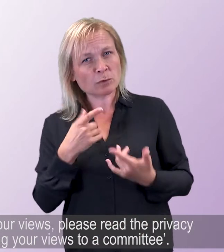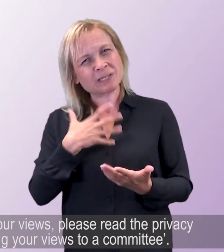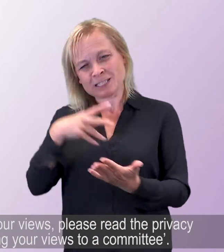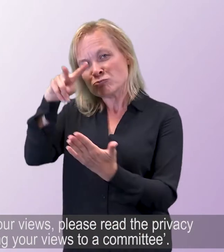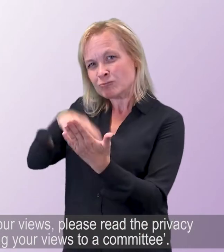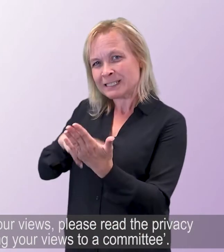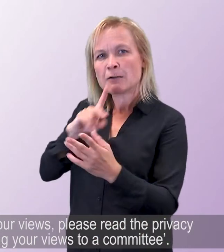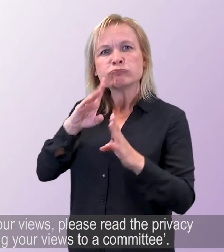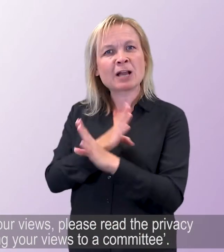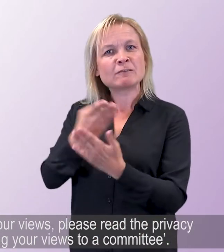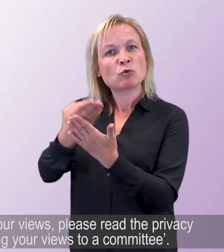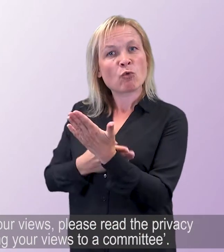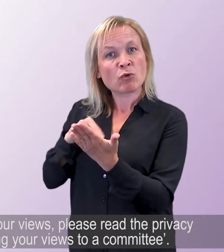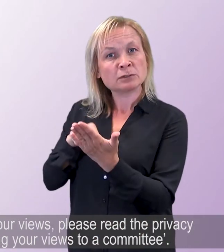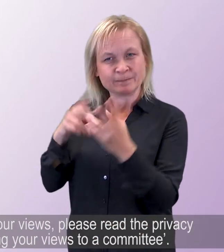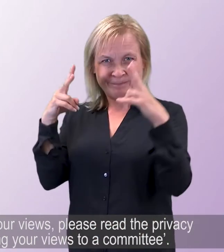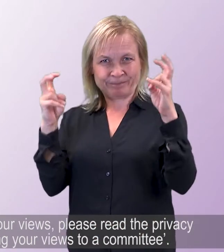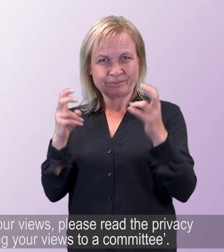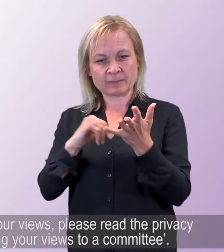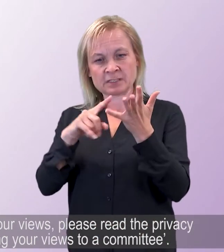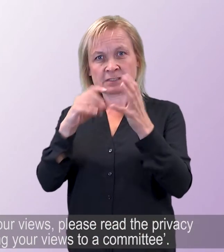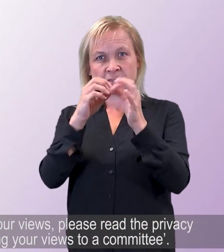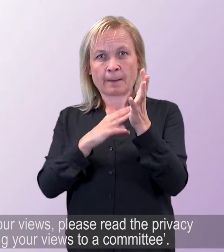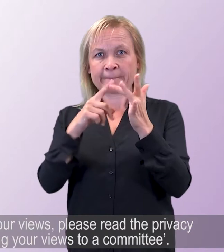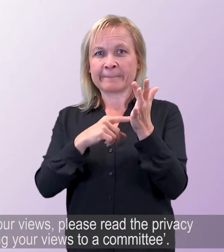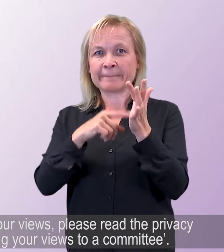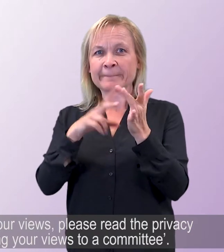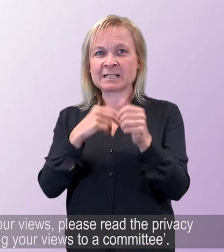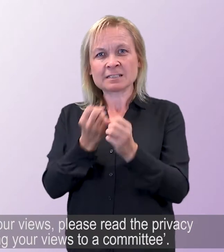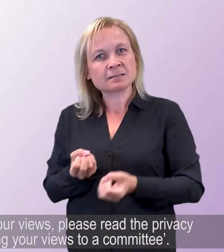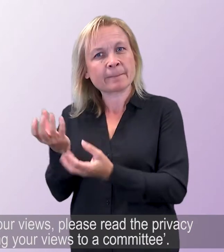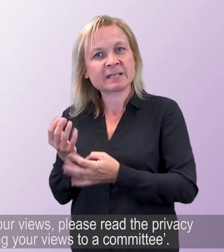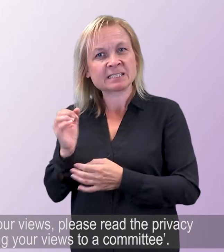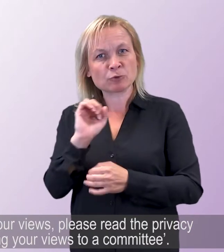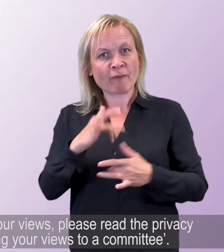If you wish to give your views please read the privacy notice submitting your views to a committee.